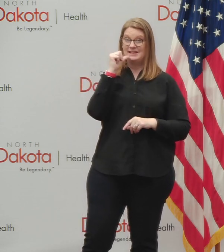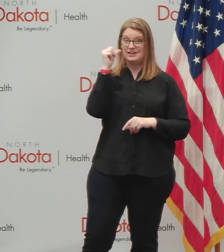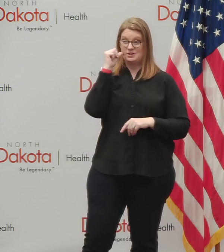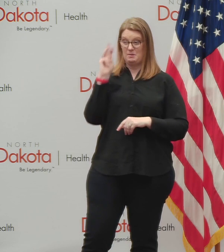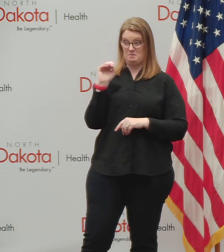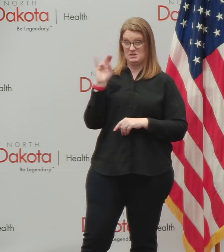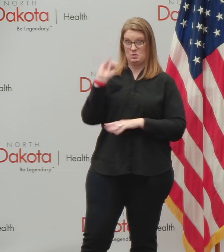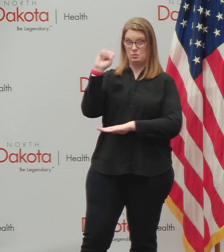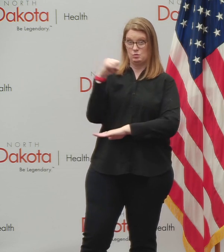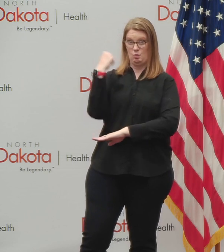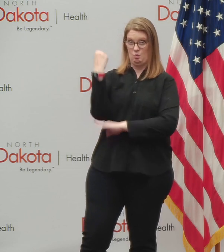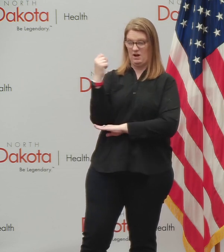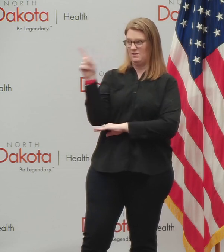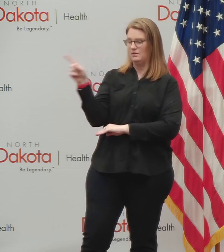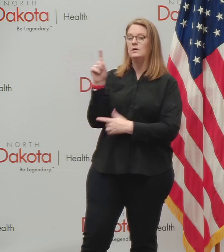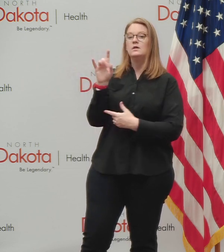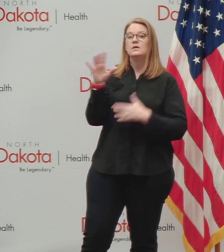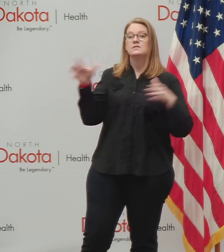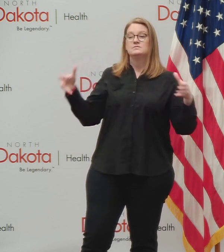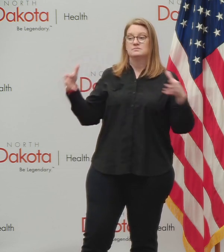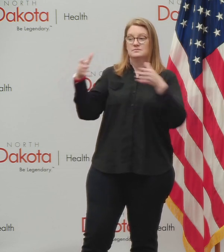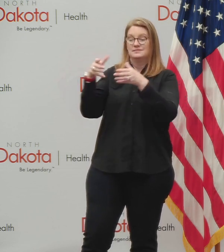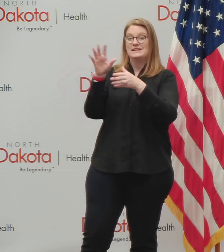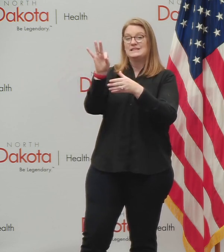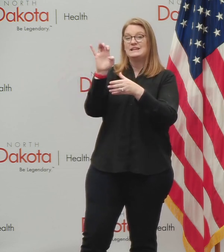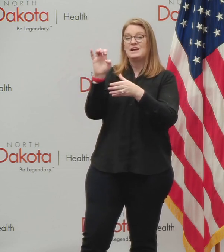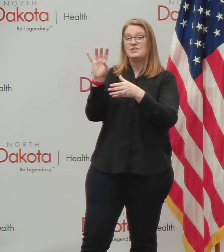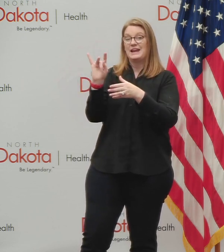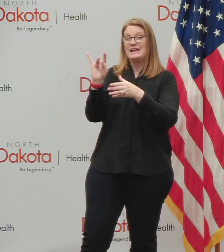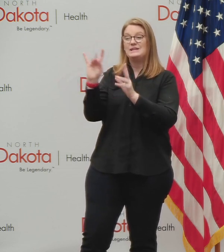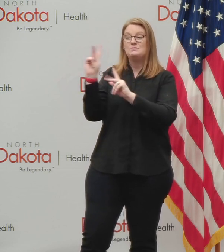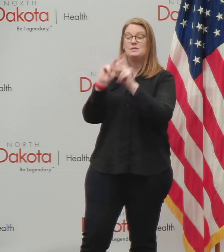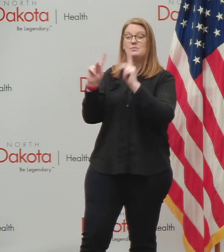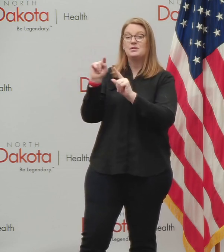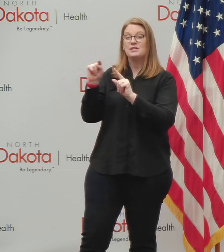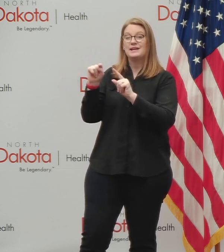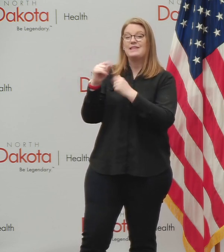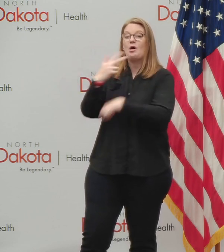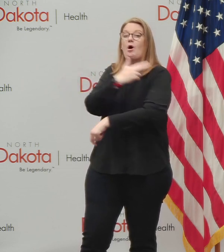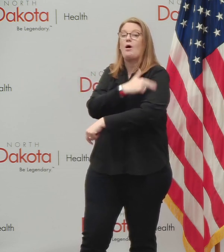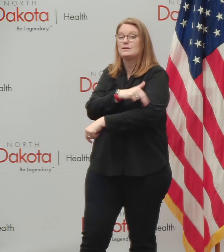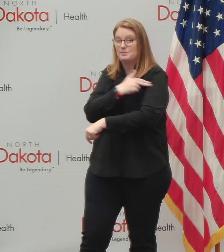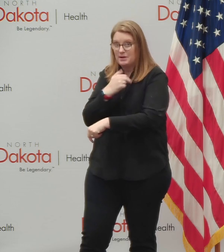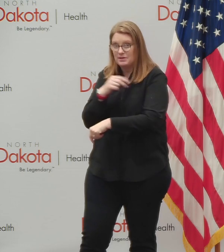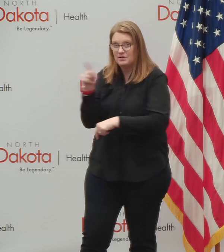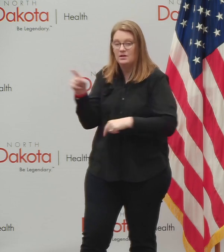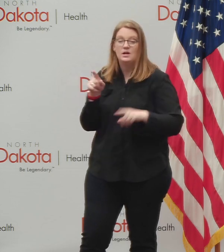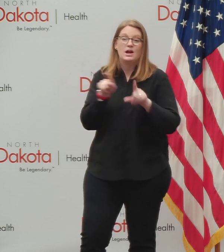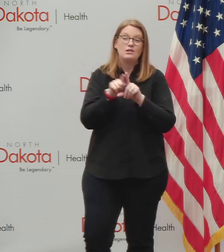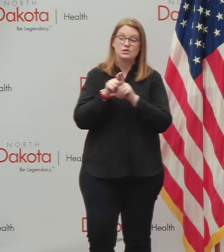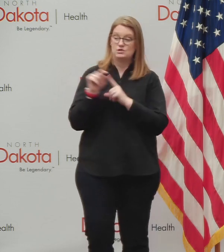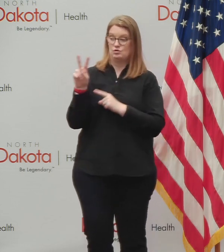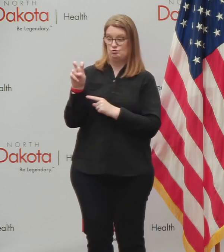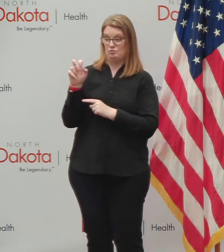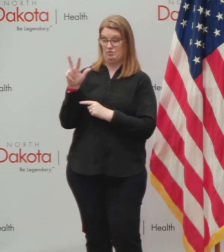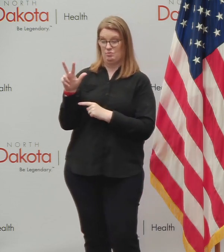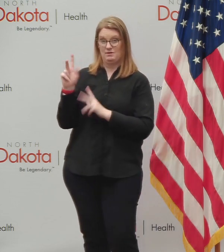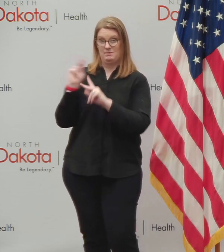of 918 Minnesotans that were hospitalized, including a record 203 in ICU.